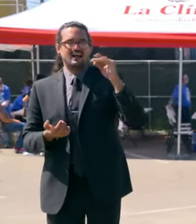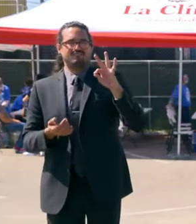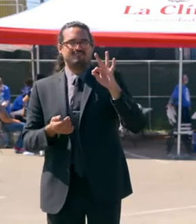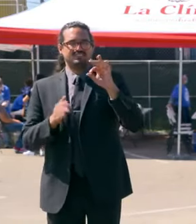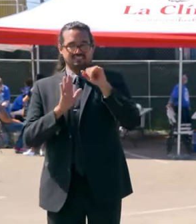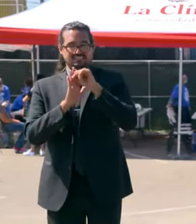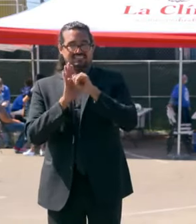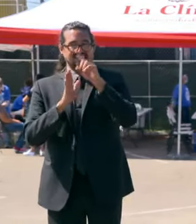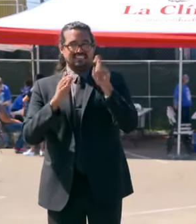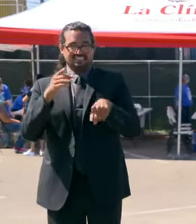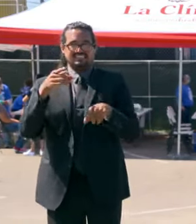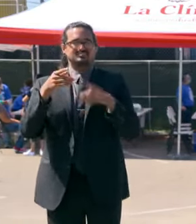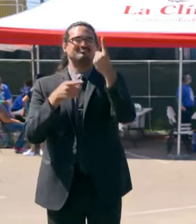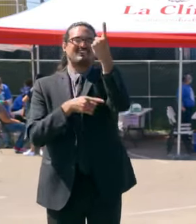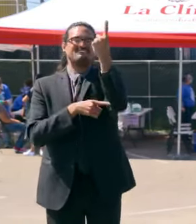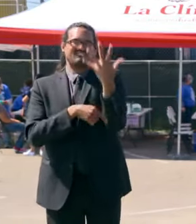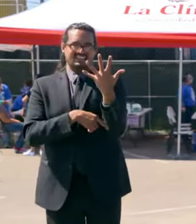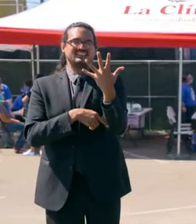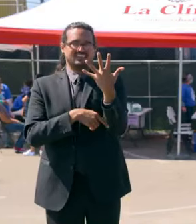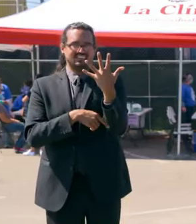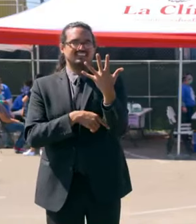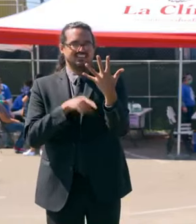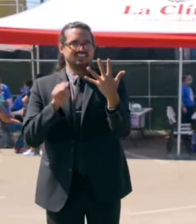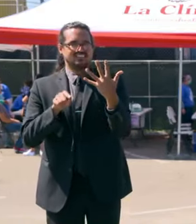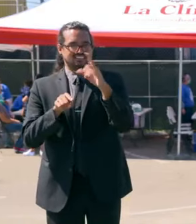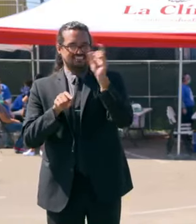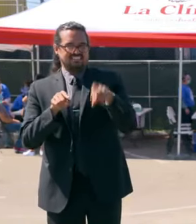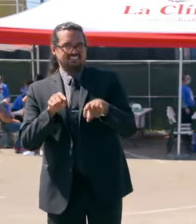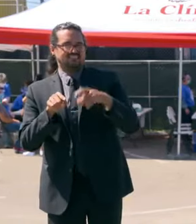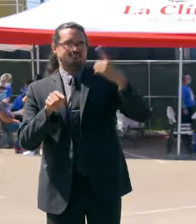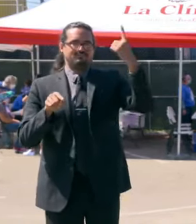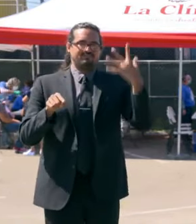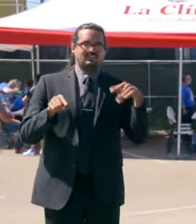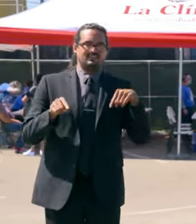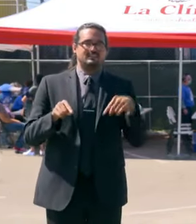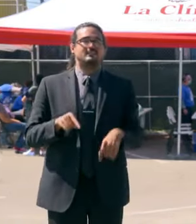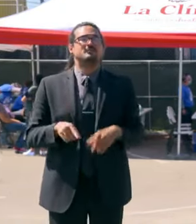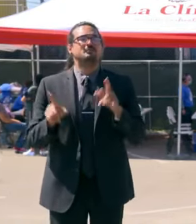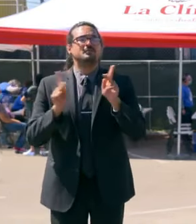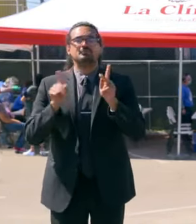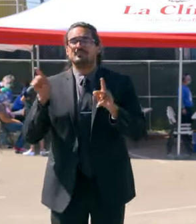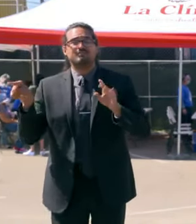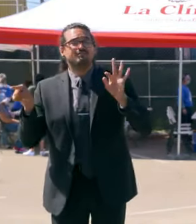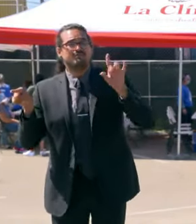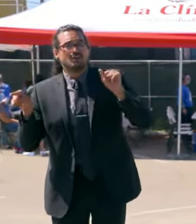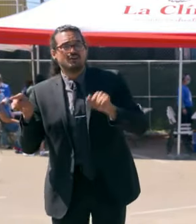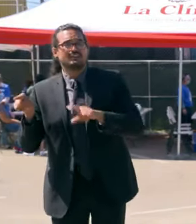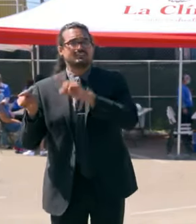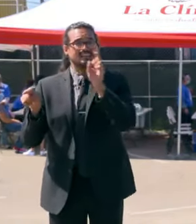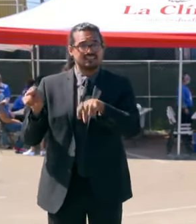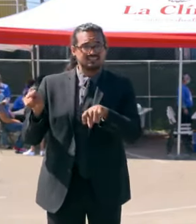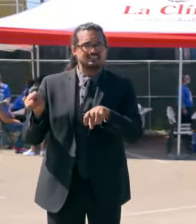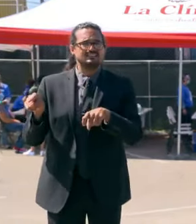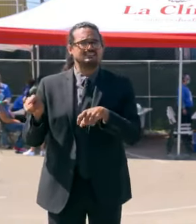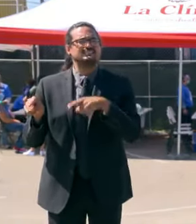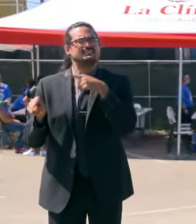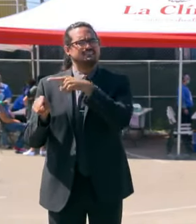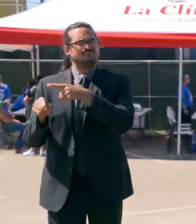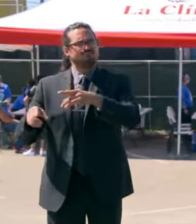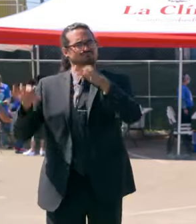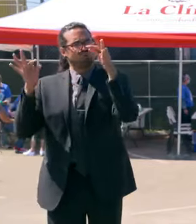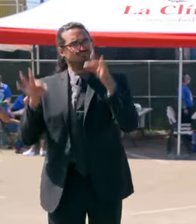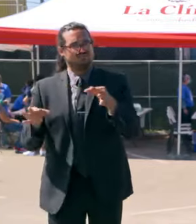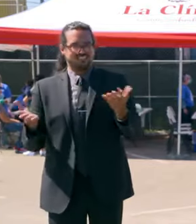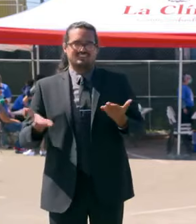want to remind people, or rather the state of Florida, want to remind people that we have the power of choice in California to walk down a path